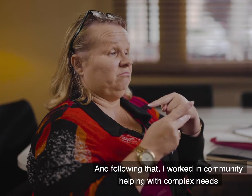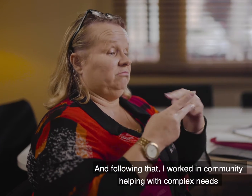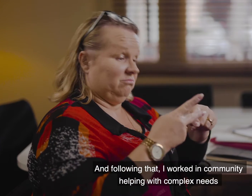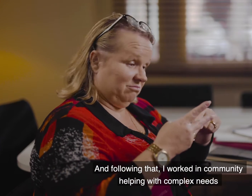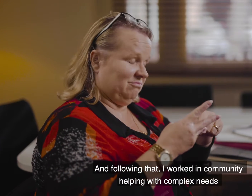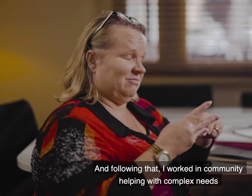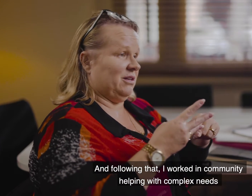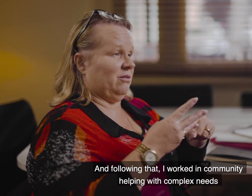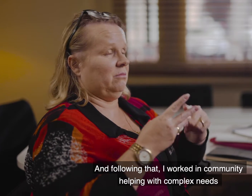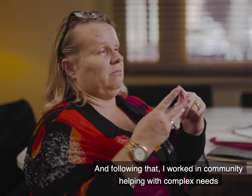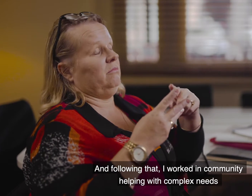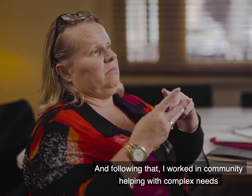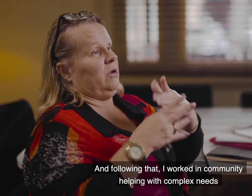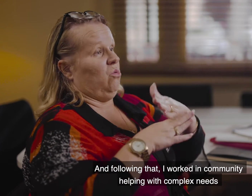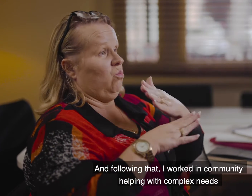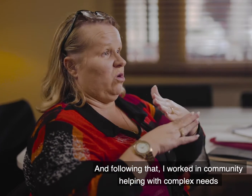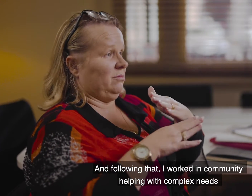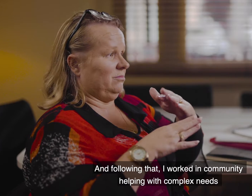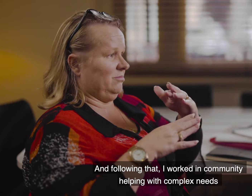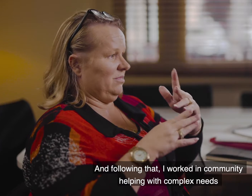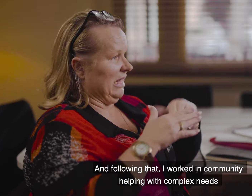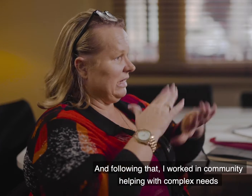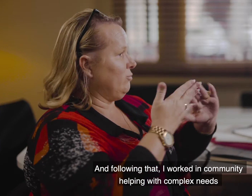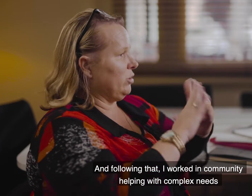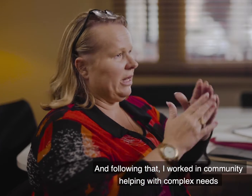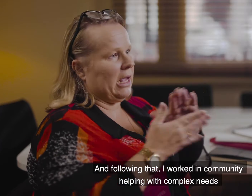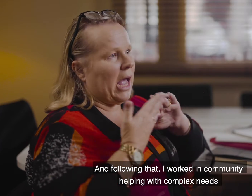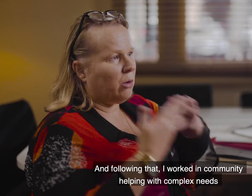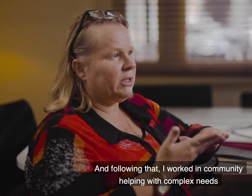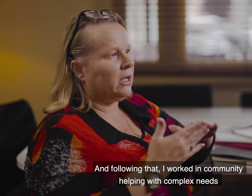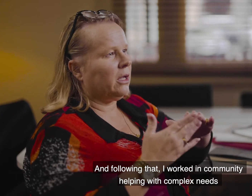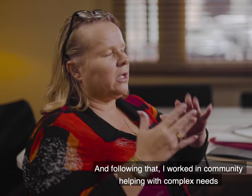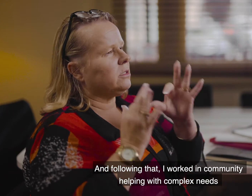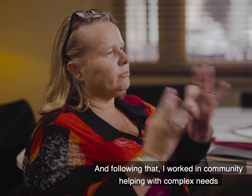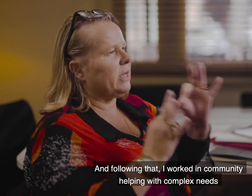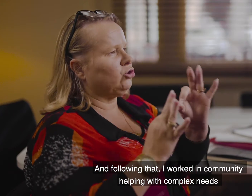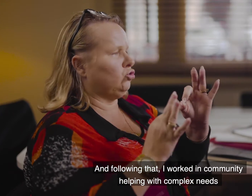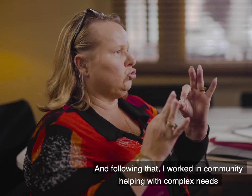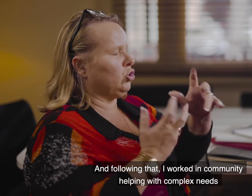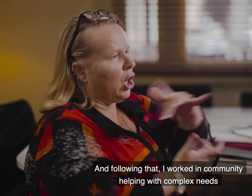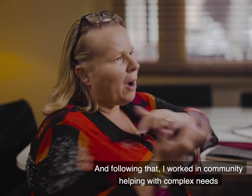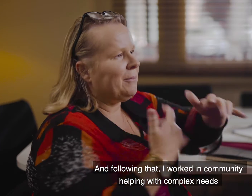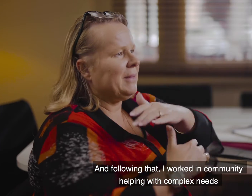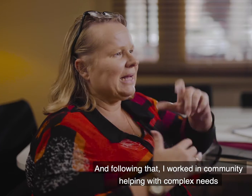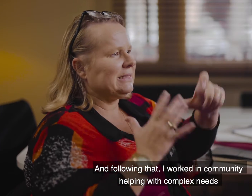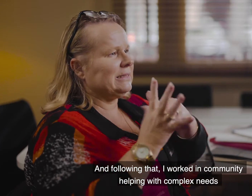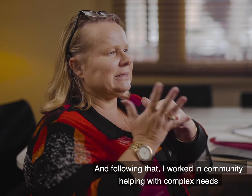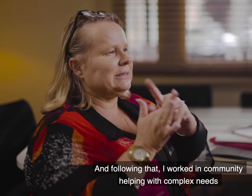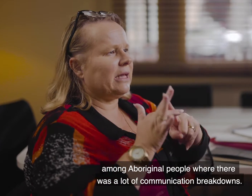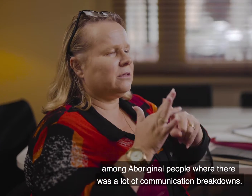And following that, I worked in community. Helping with complex needs among Aboriginal